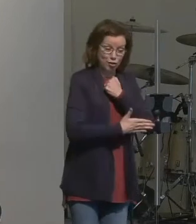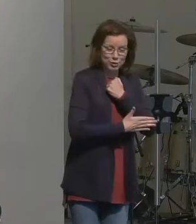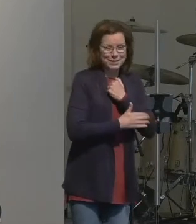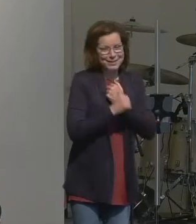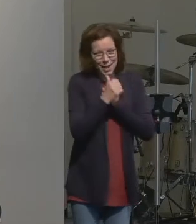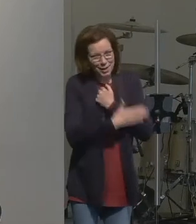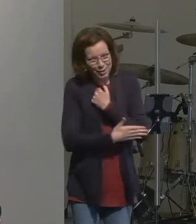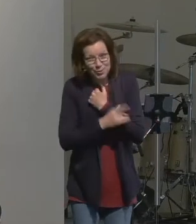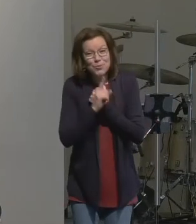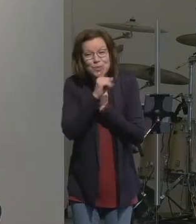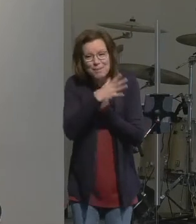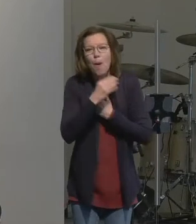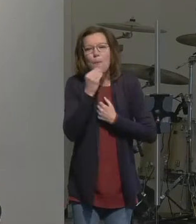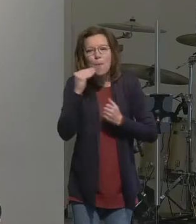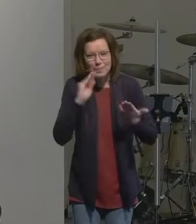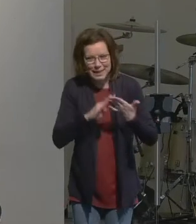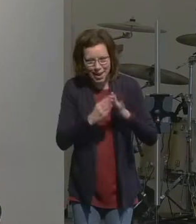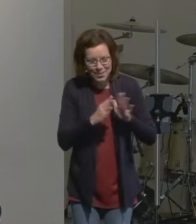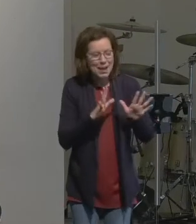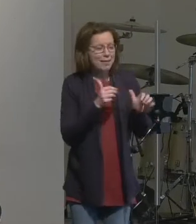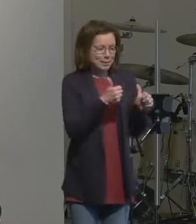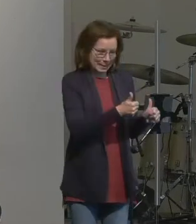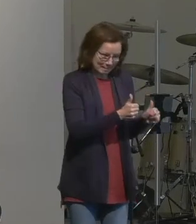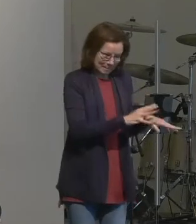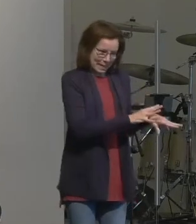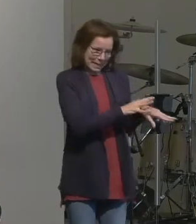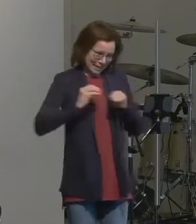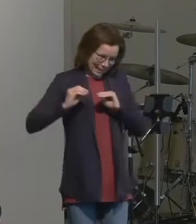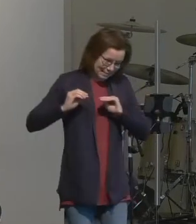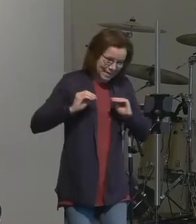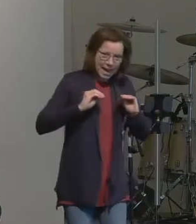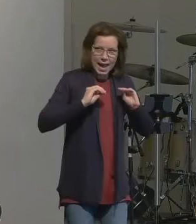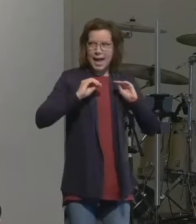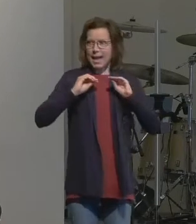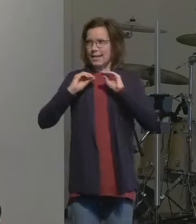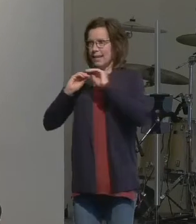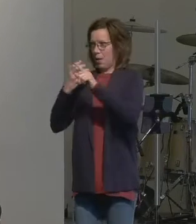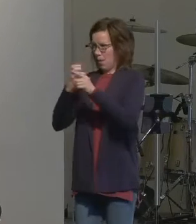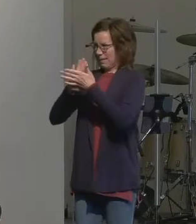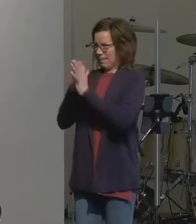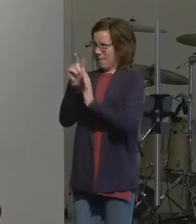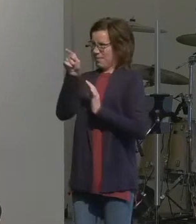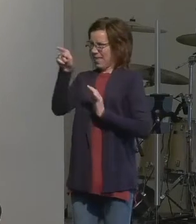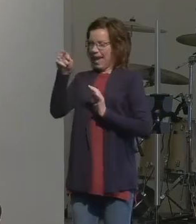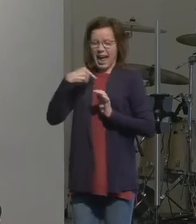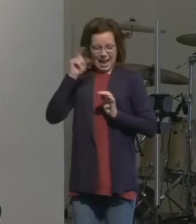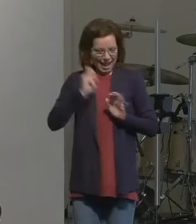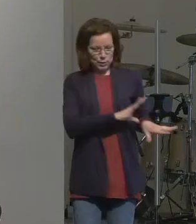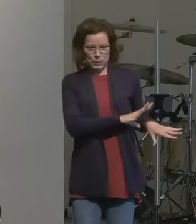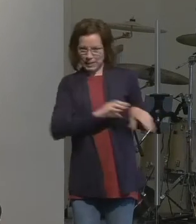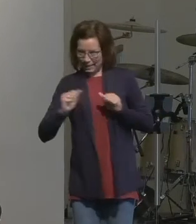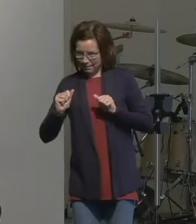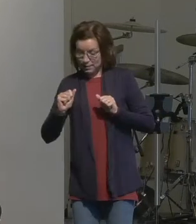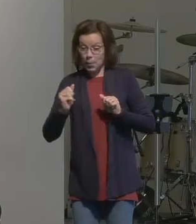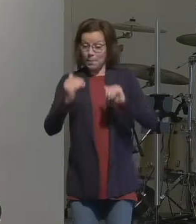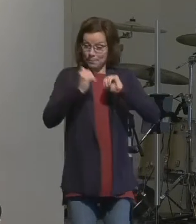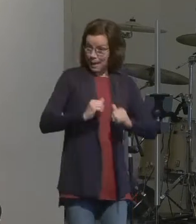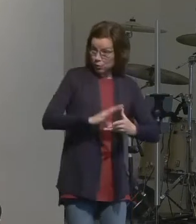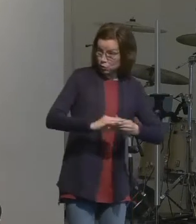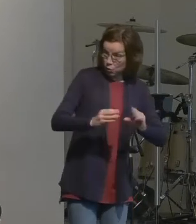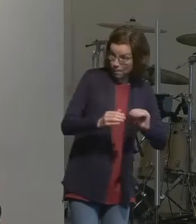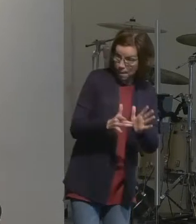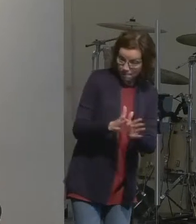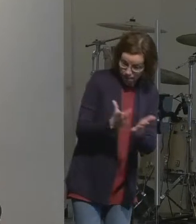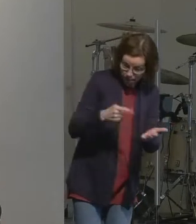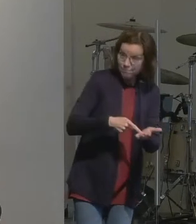city and from everyone we knew to become what we must be. So here he tells me, says, leave your country, leave Haran,